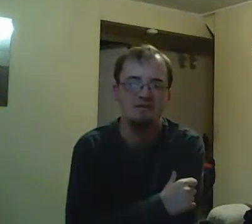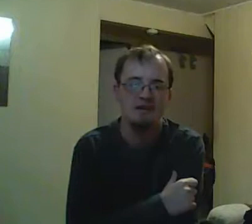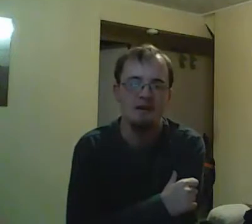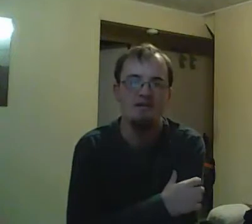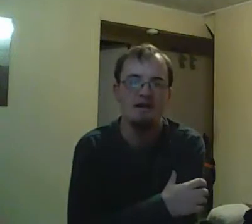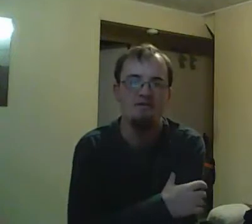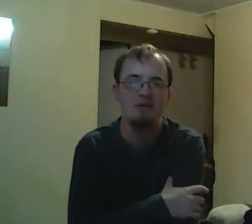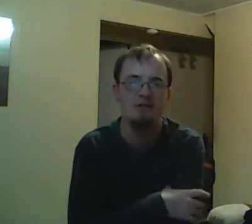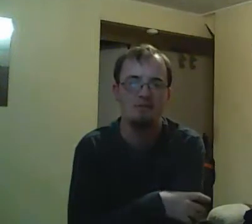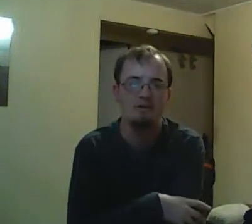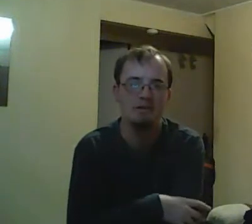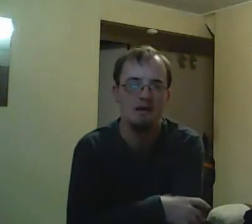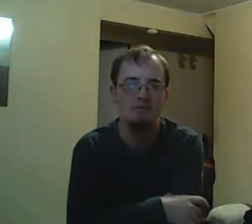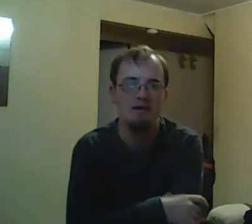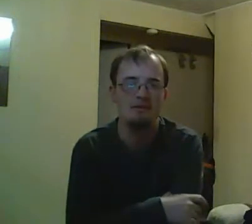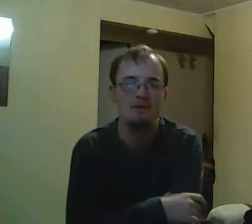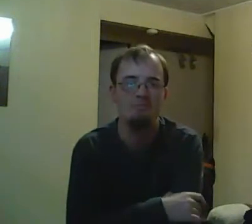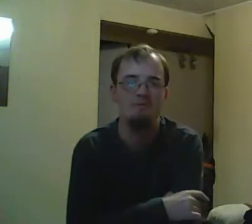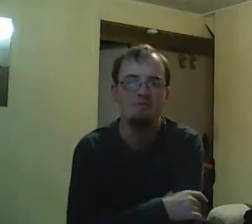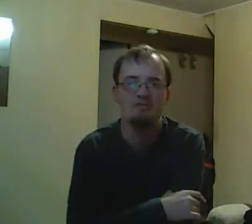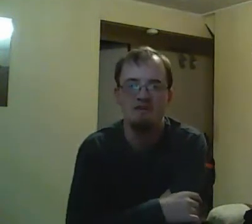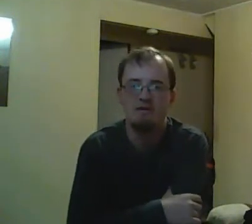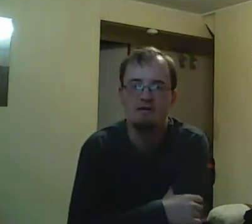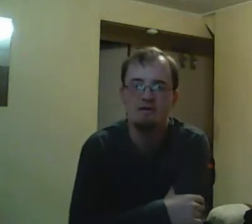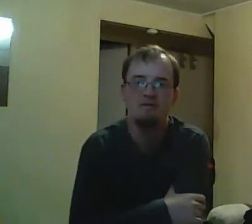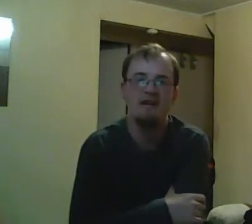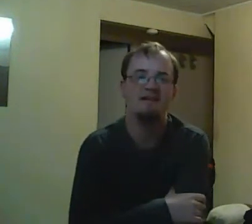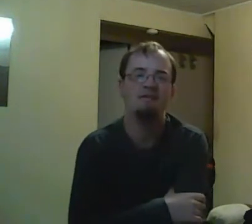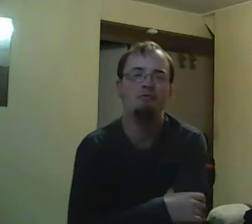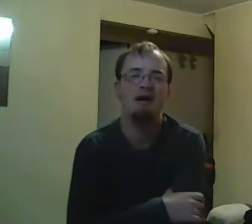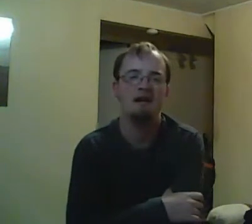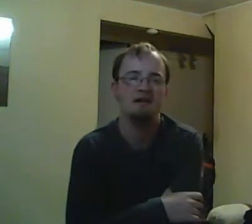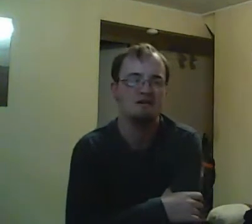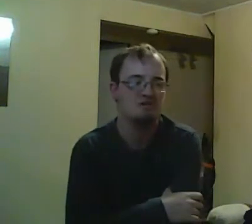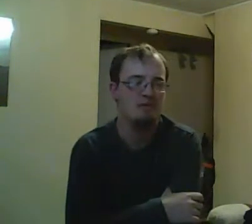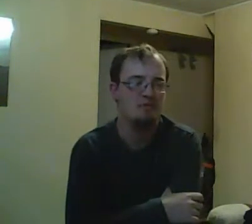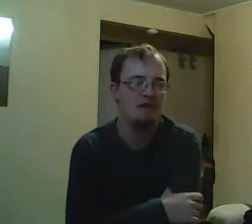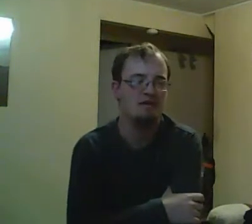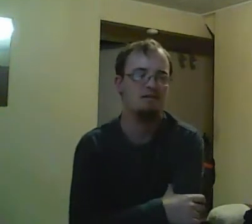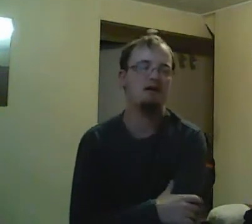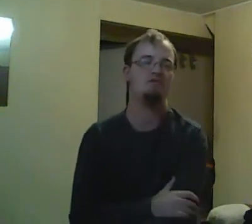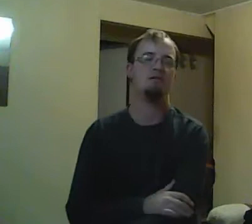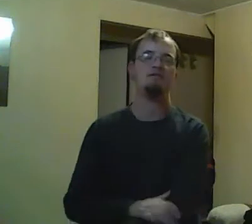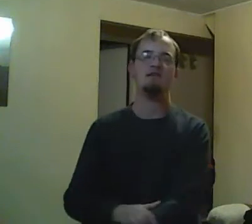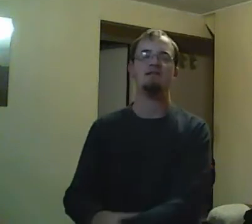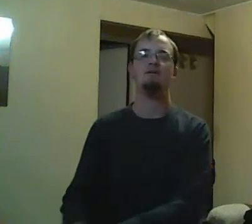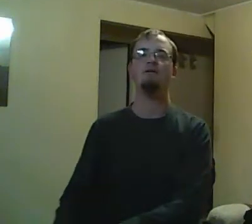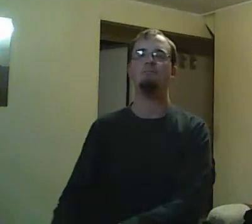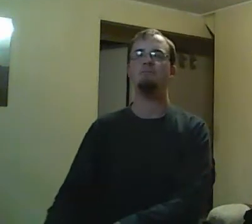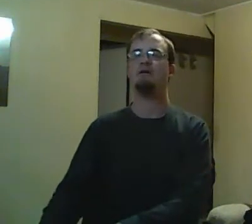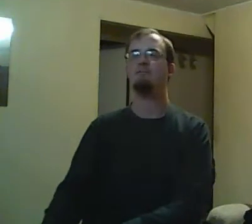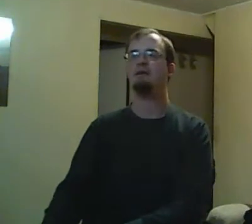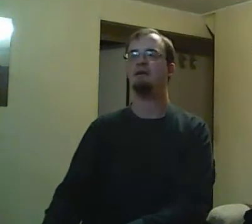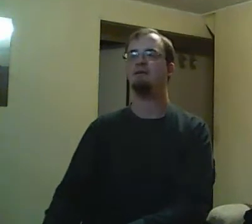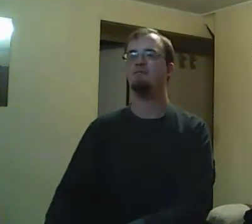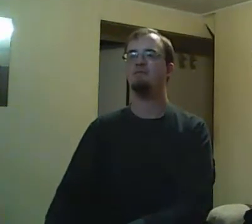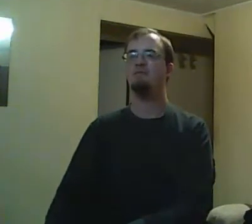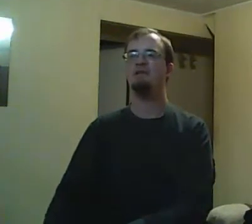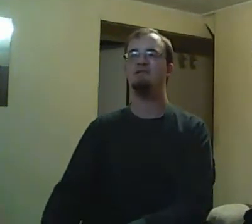find something else to help the school, like a musical? JT says, a musical. Perfect. Get on it. Get on it with the drama